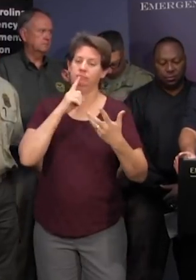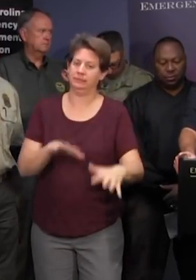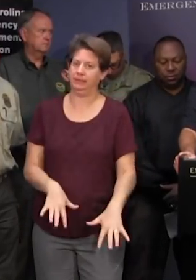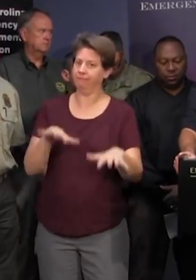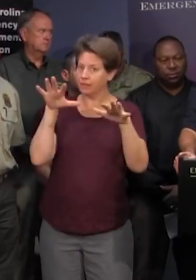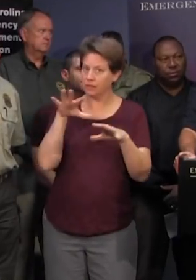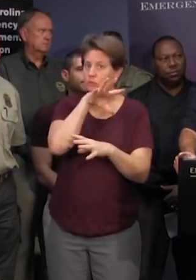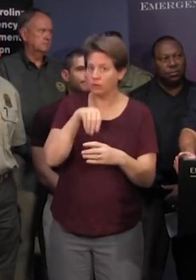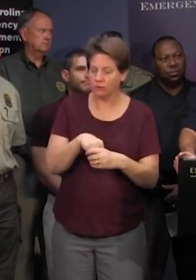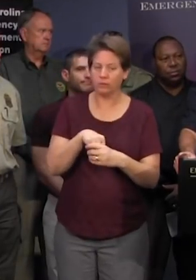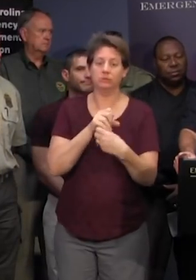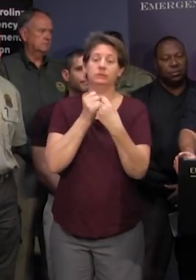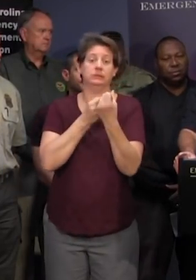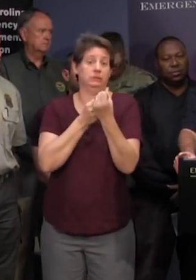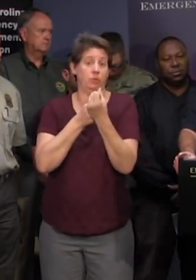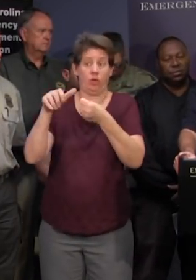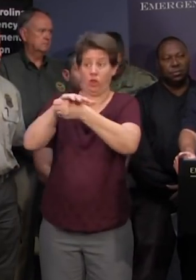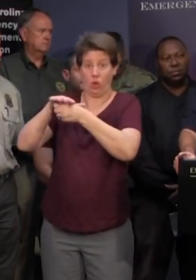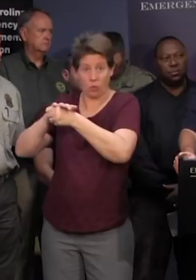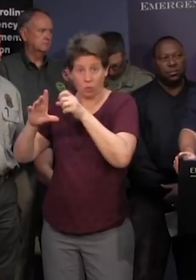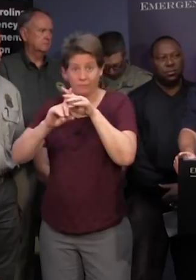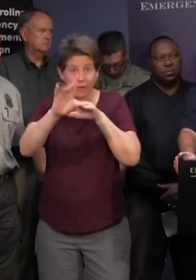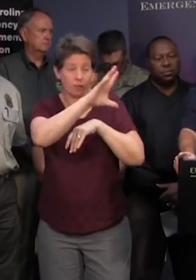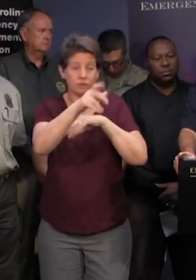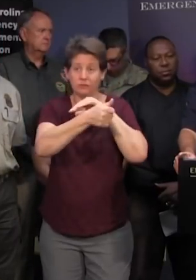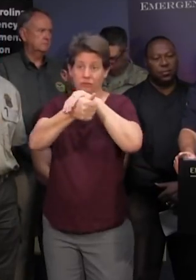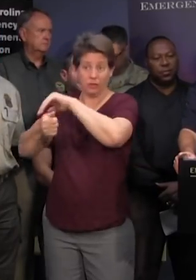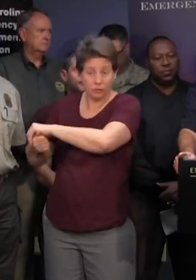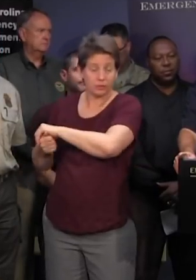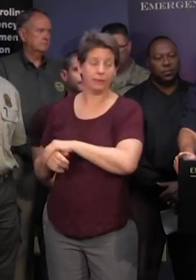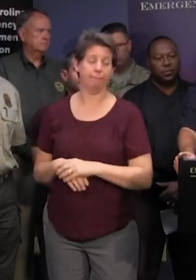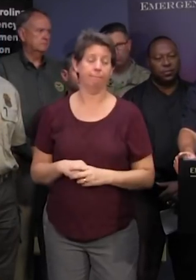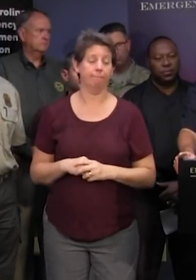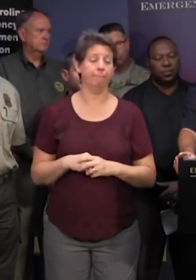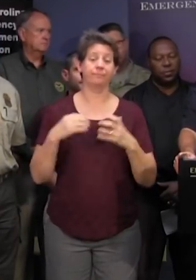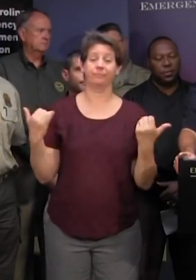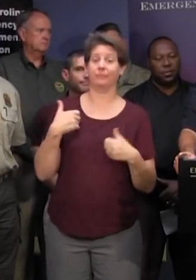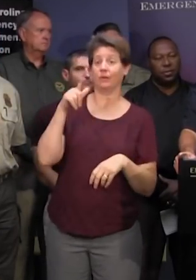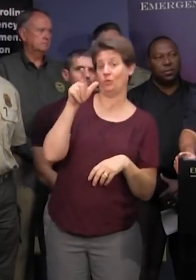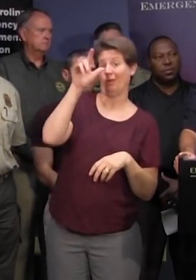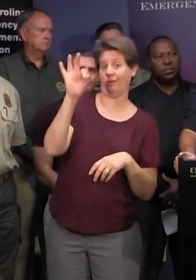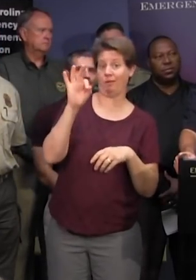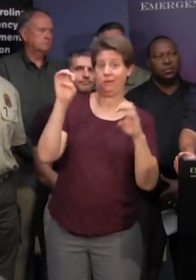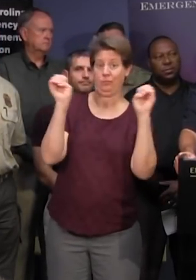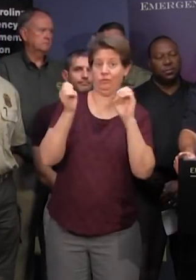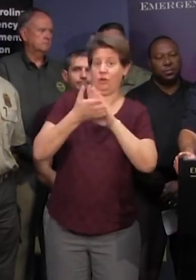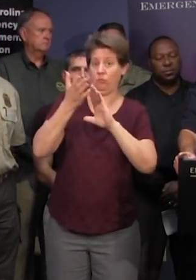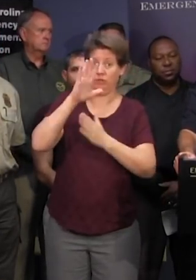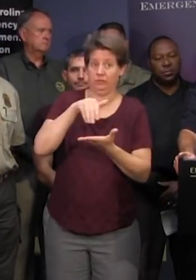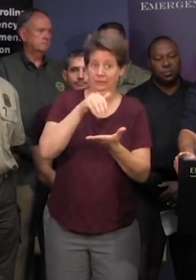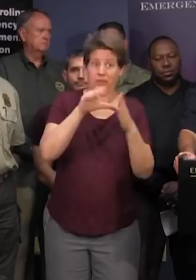to include supporting local evacuations and sheltering right now we've got 29 emergency operation centers